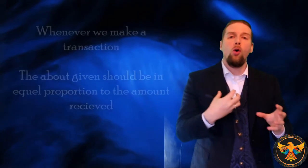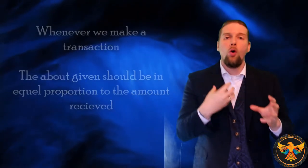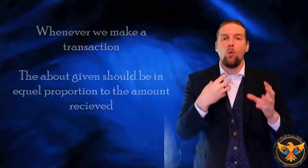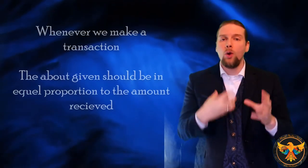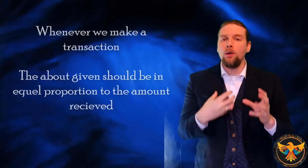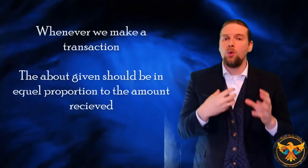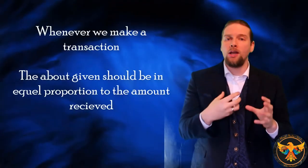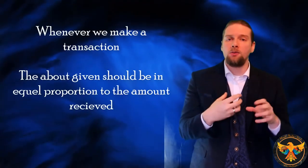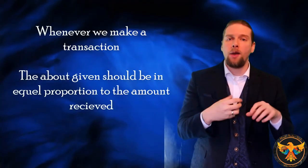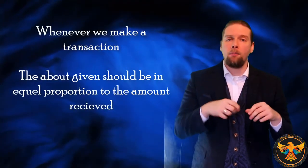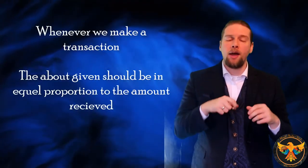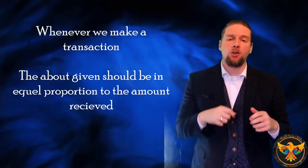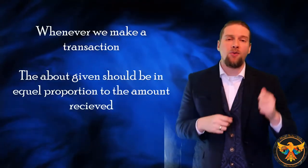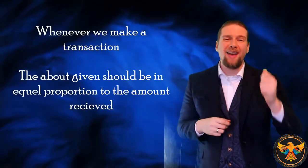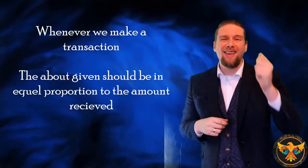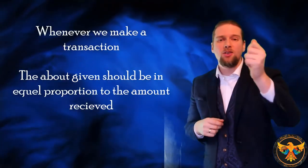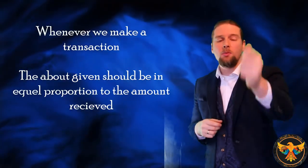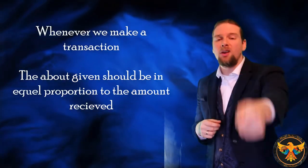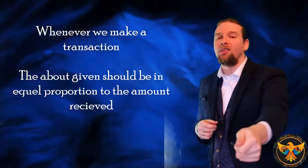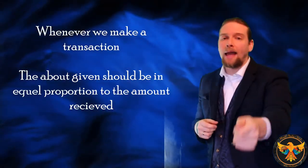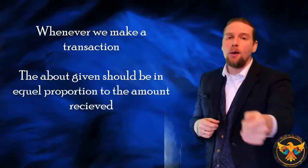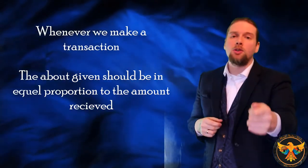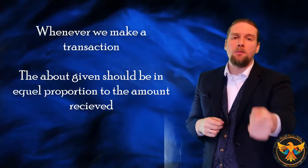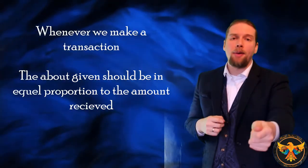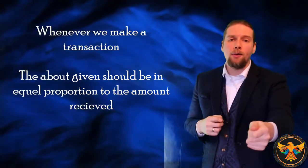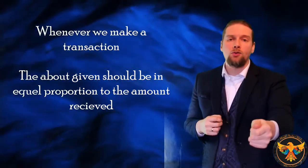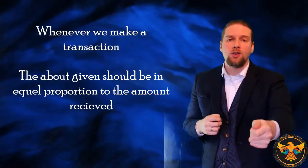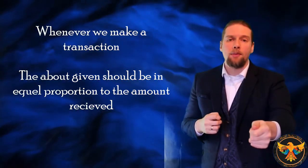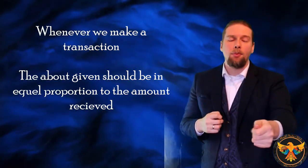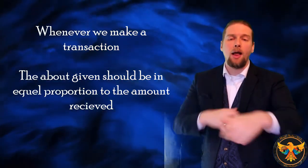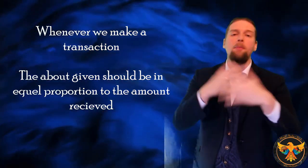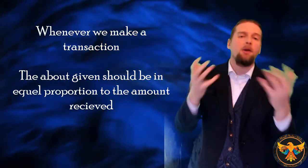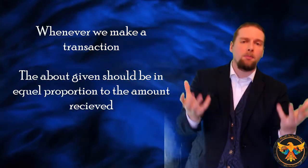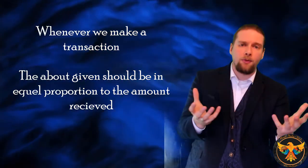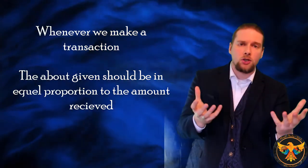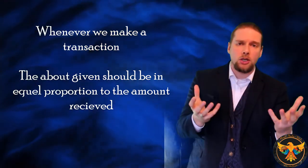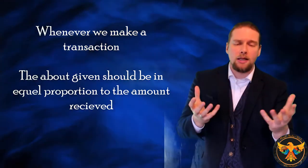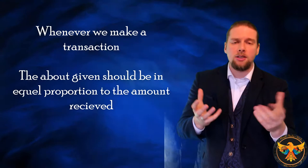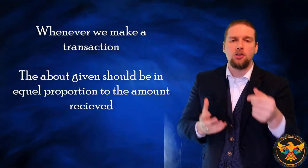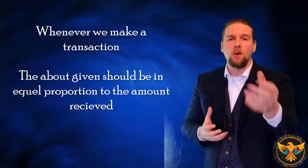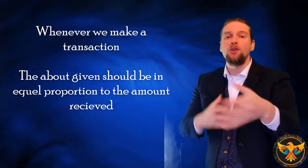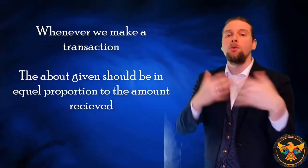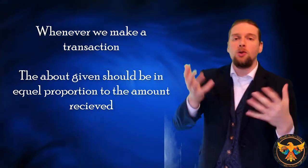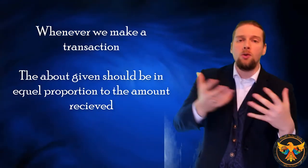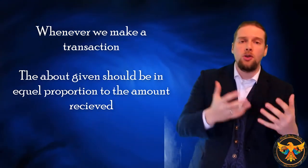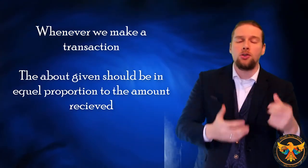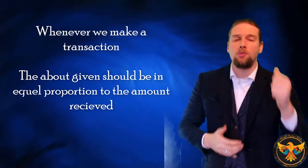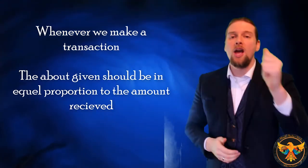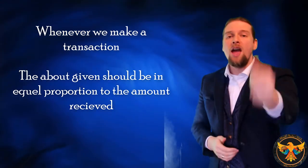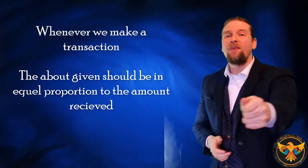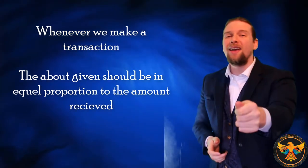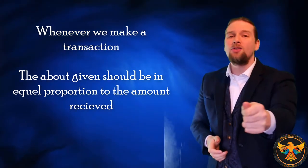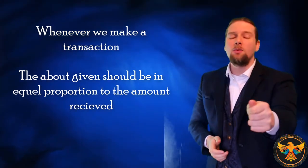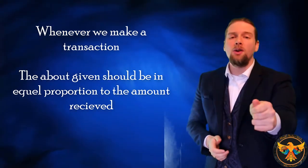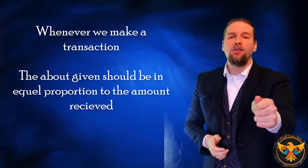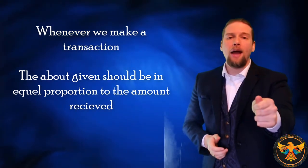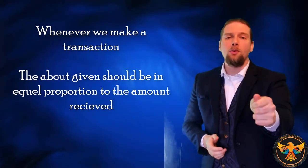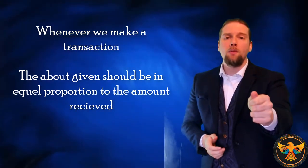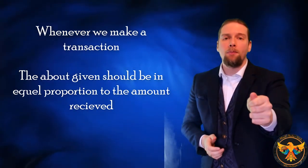we would expect back. So if I give someone £1,000, for example, I'm a professional artist as well, so I'm going to go in those terms. If I give someone £1,000